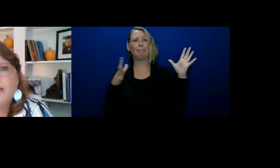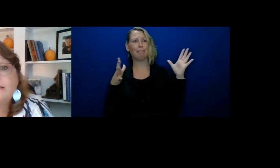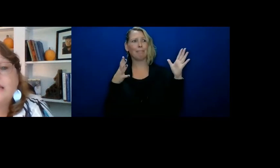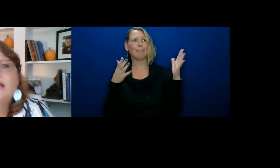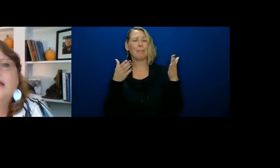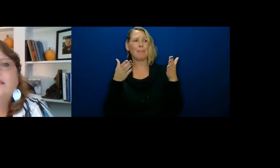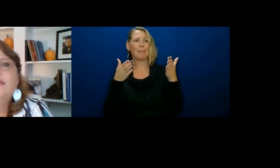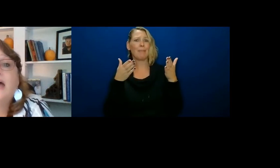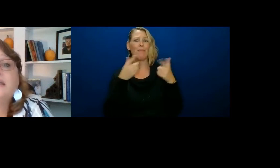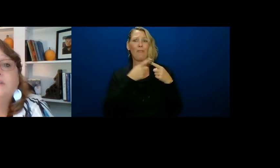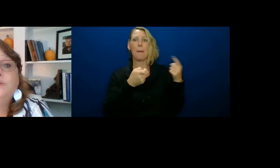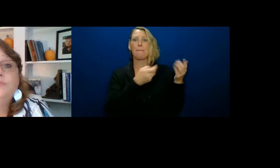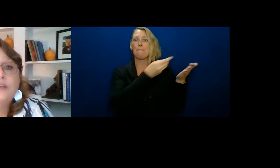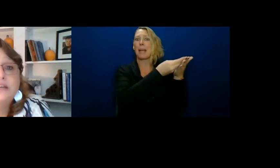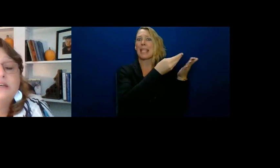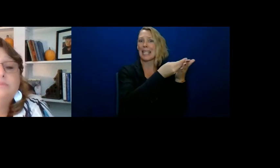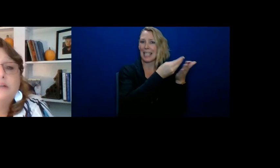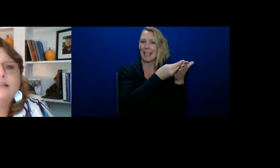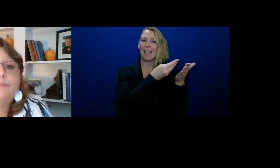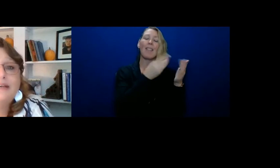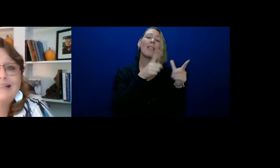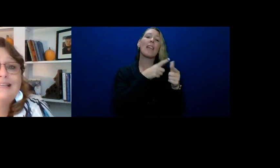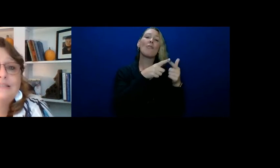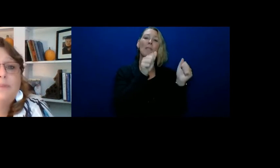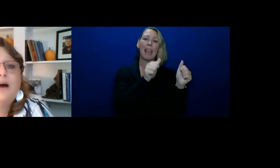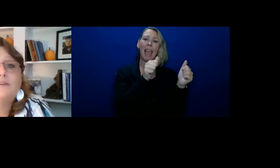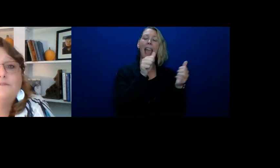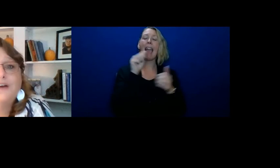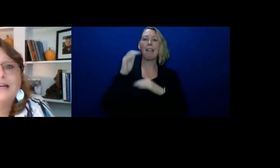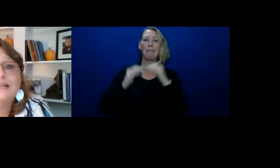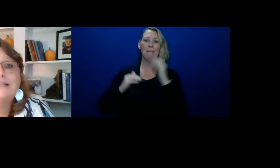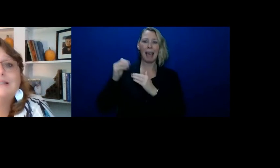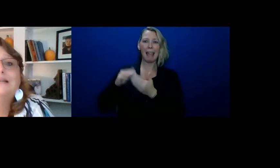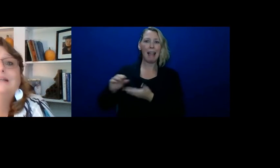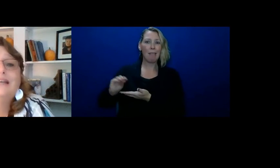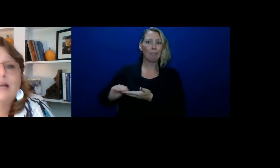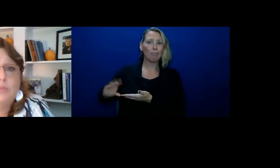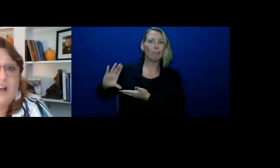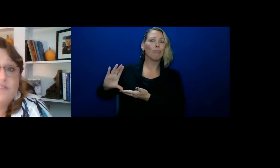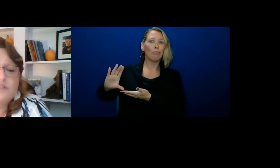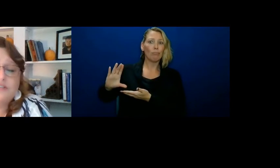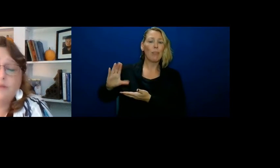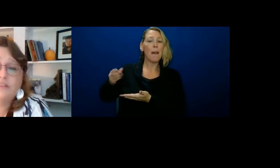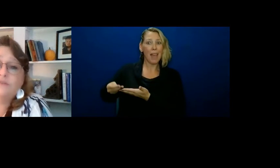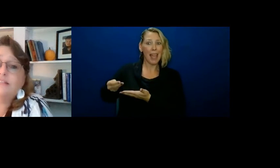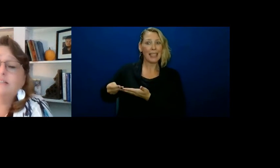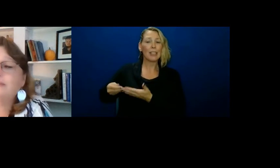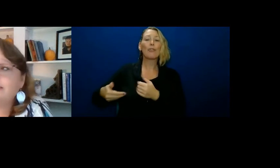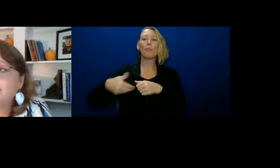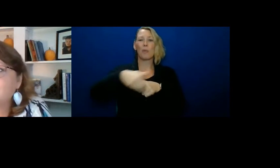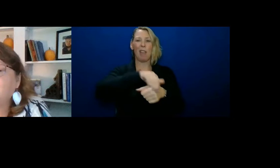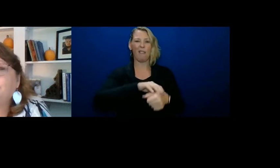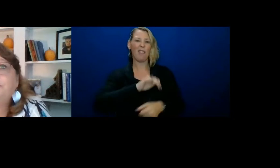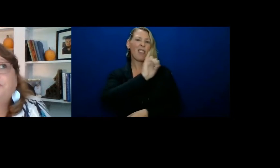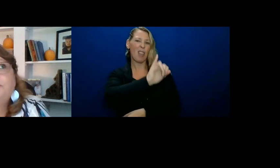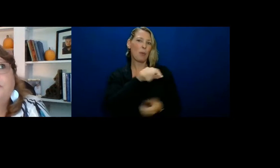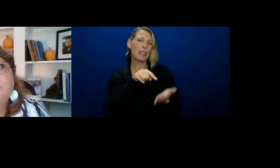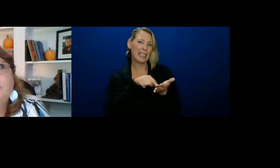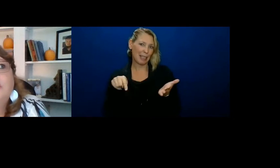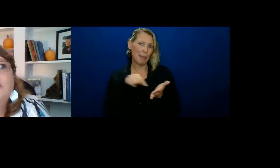of the ways that you then can build up an excess pot of funds to help cover some of those expenses.